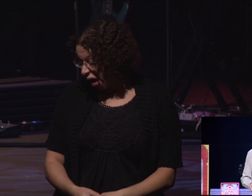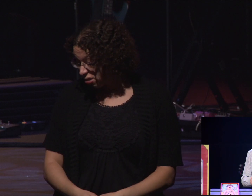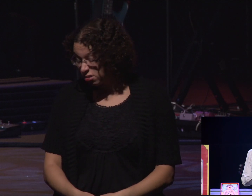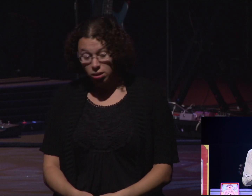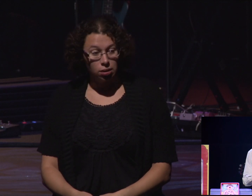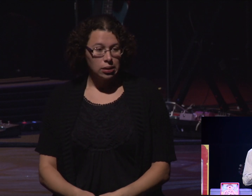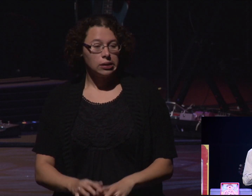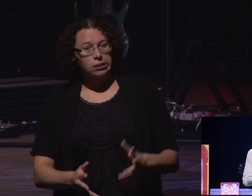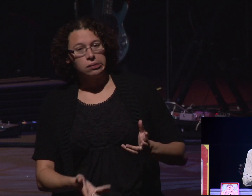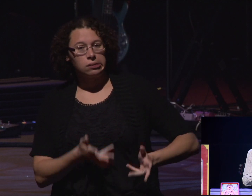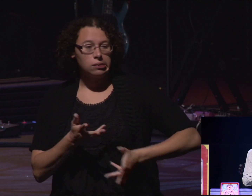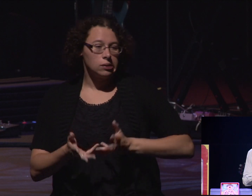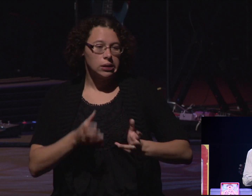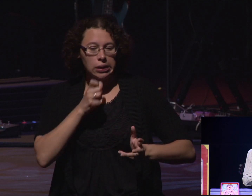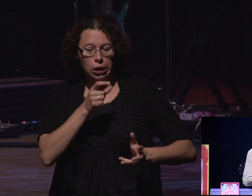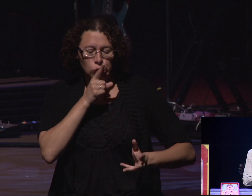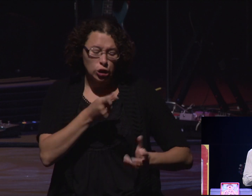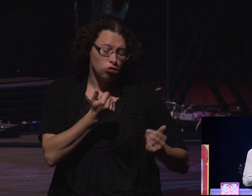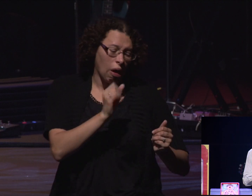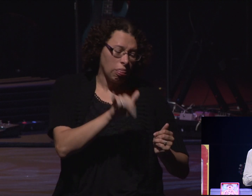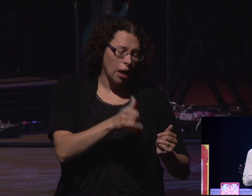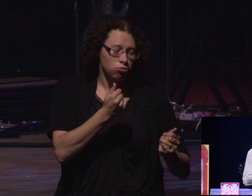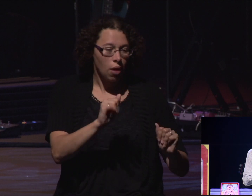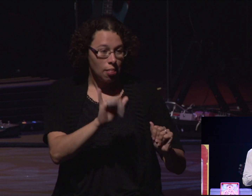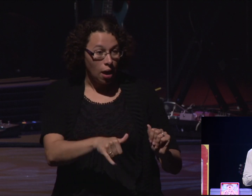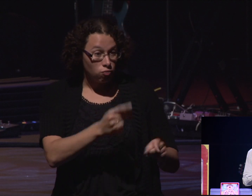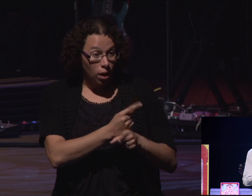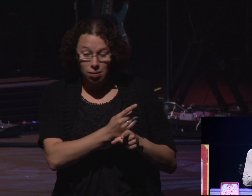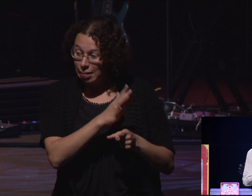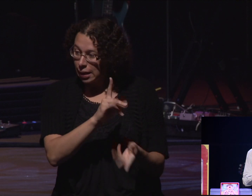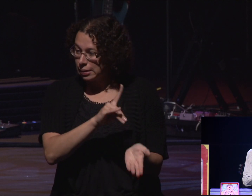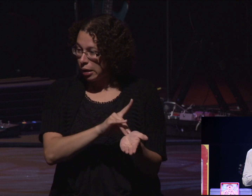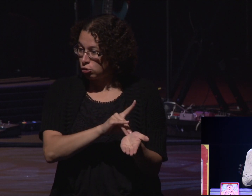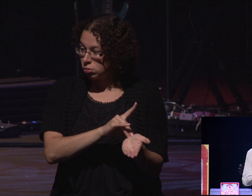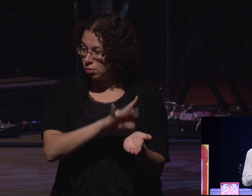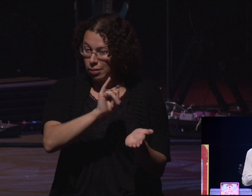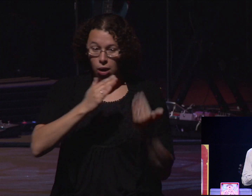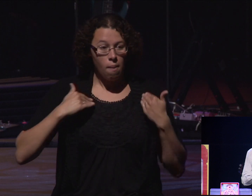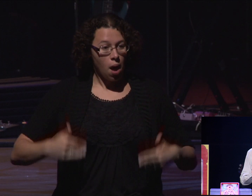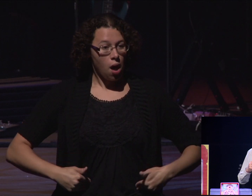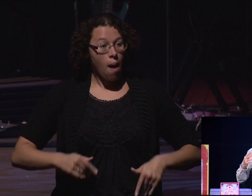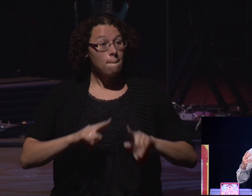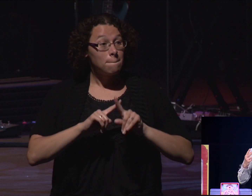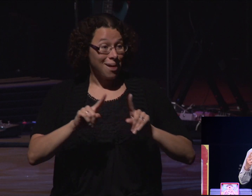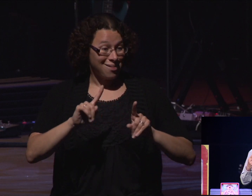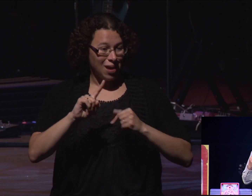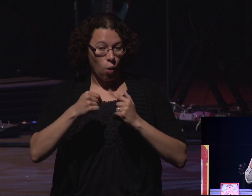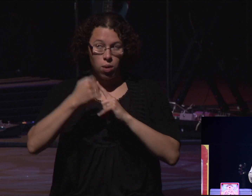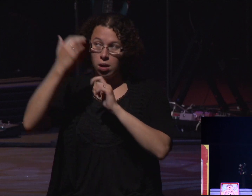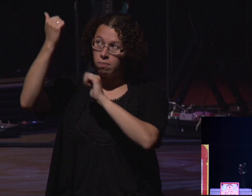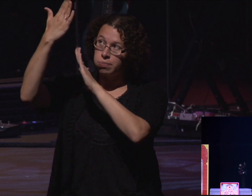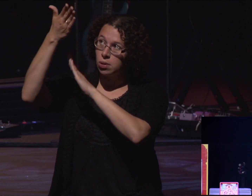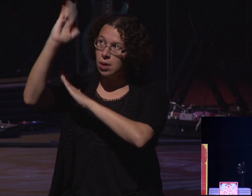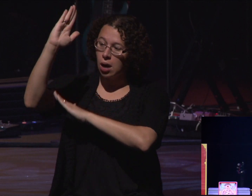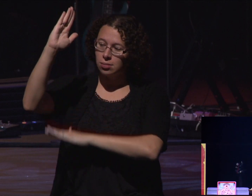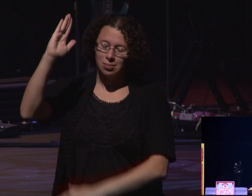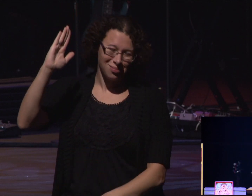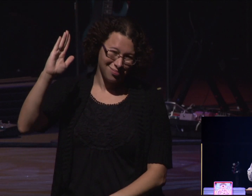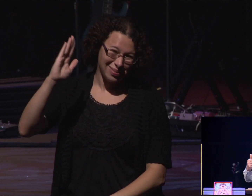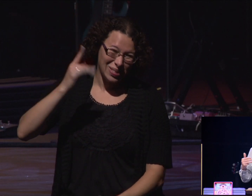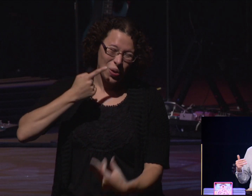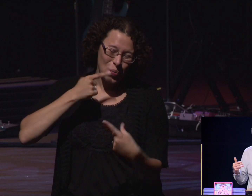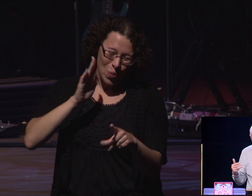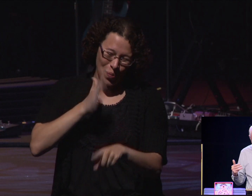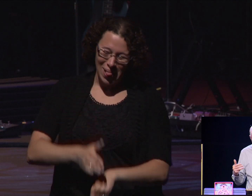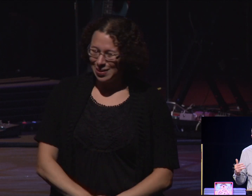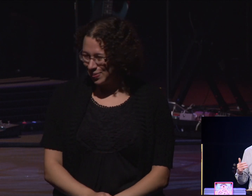let me tell you, it works. He's one you can count on. There's three things that are important to have a successful